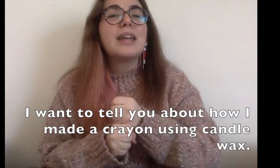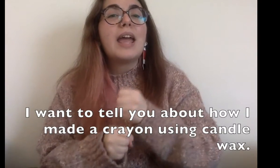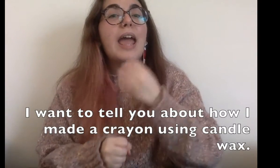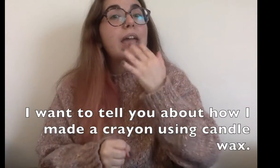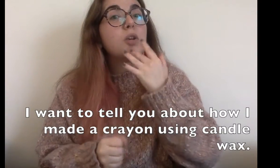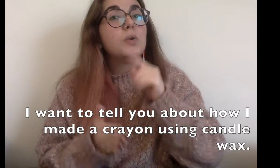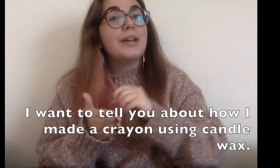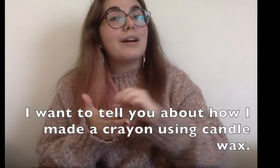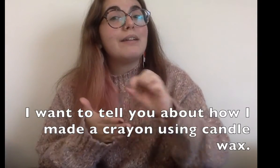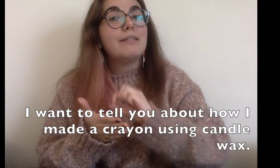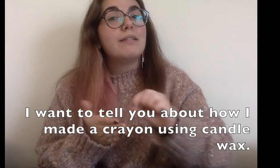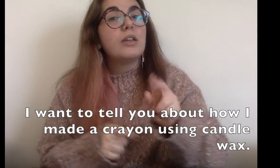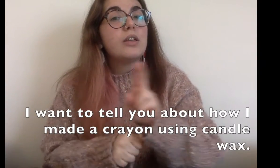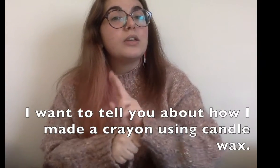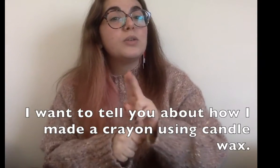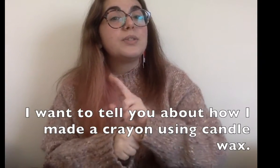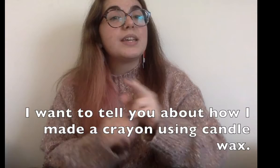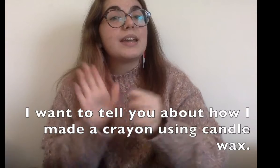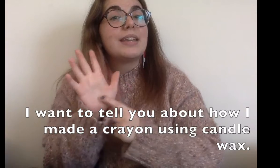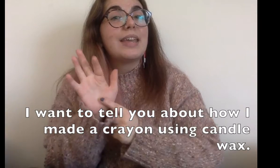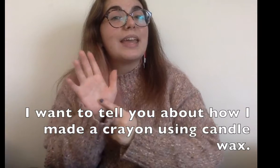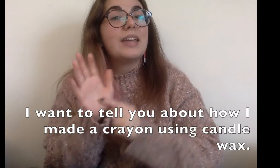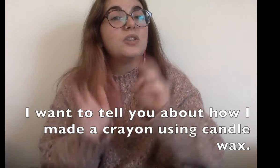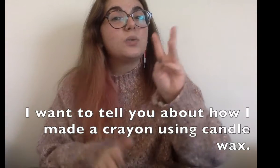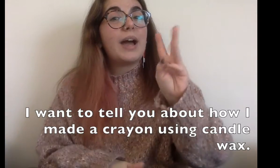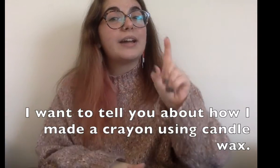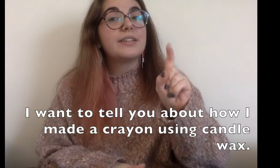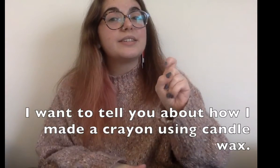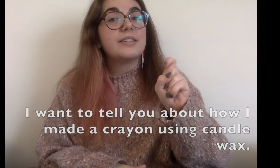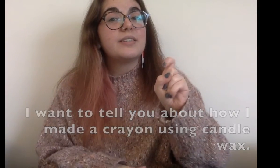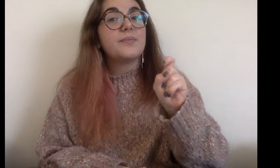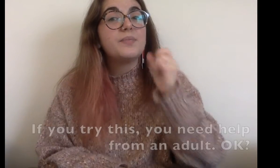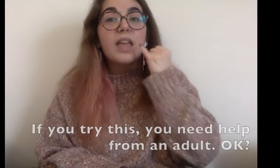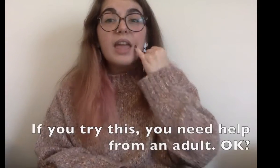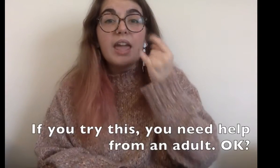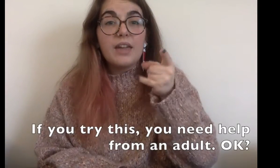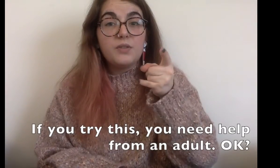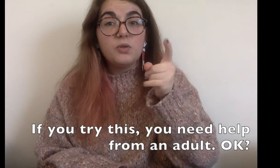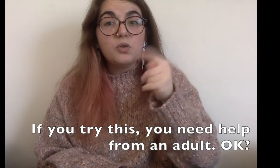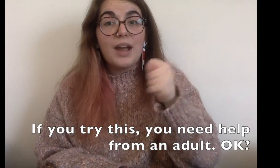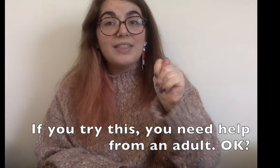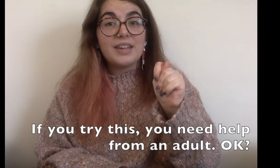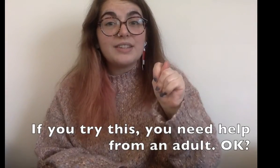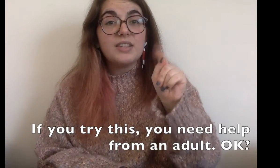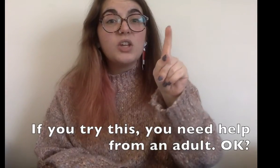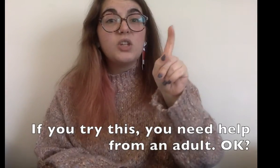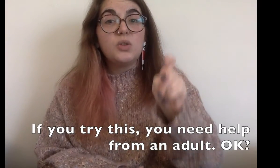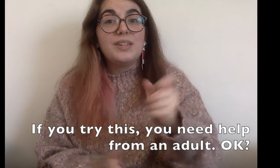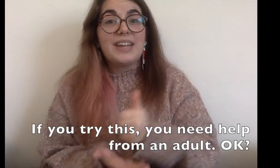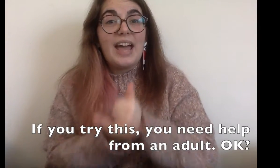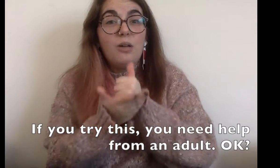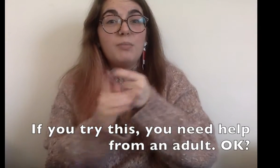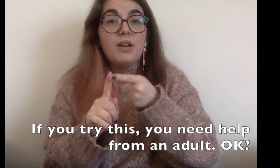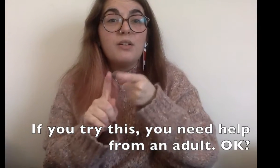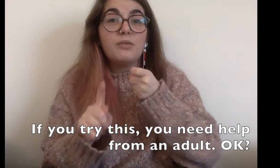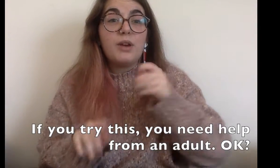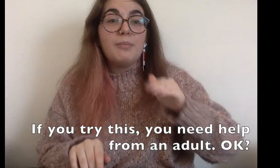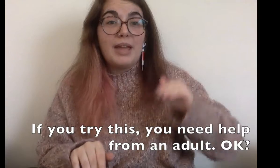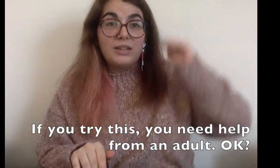a crayon using candle wax. If you try this, you need help from an